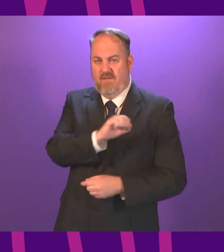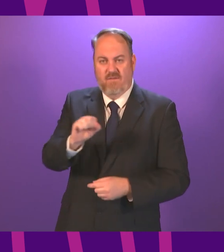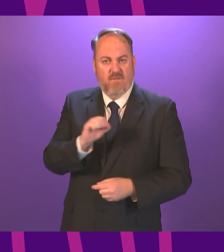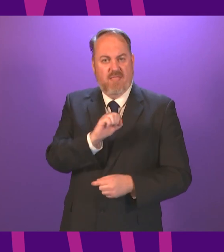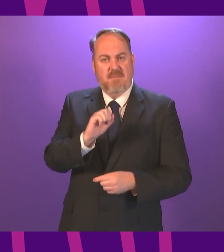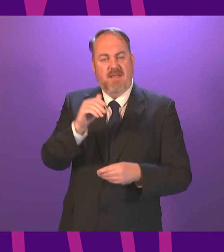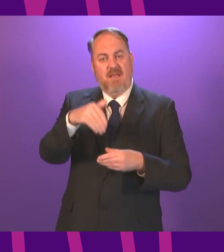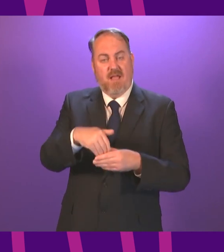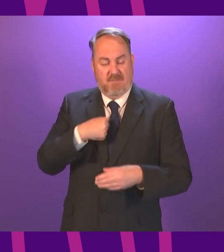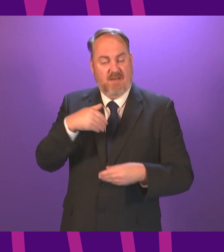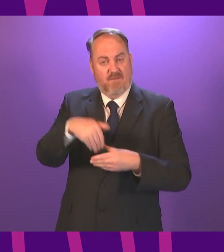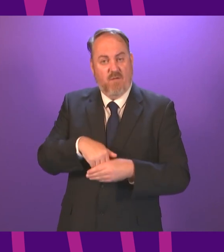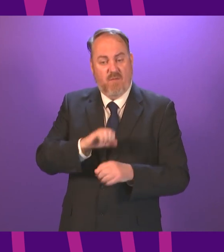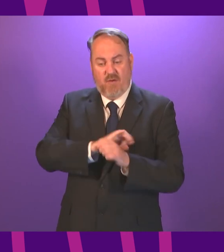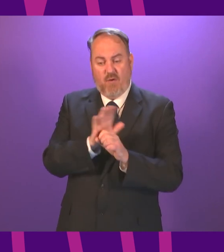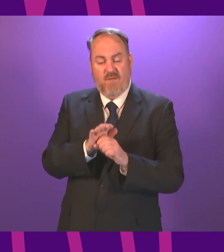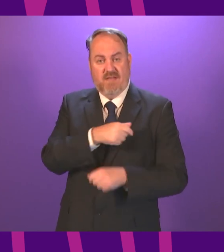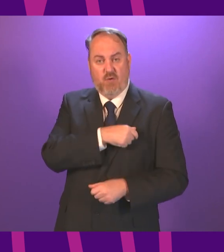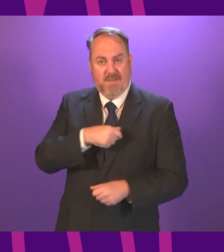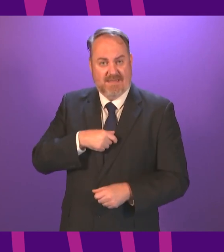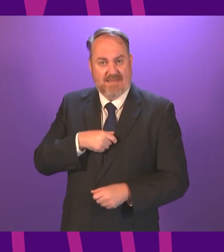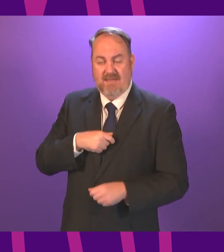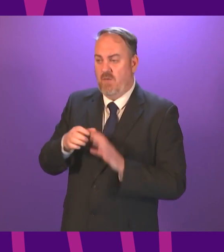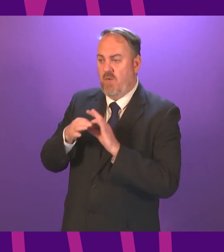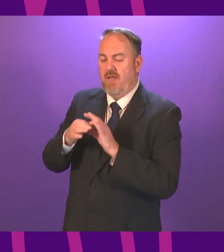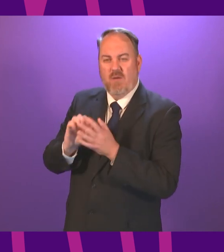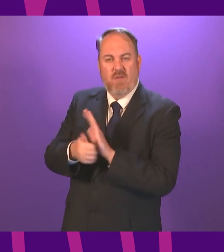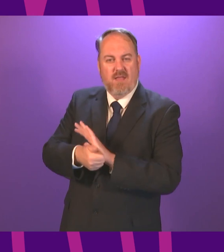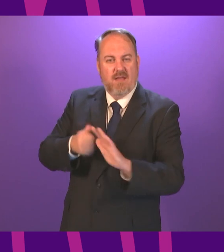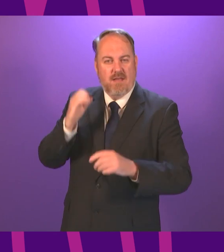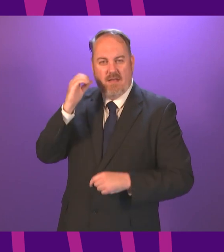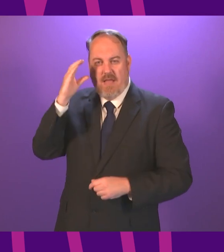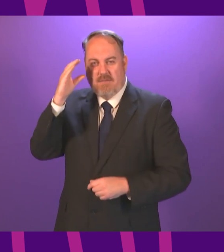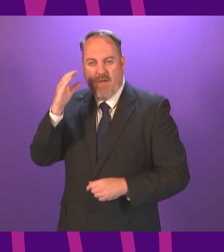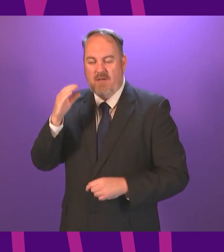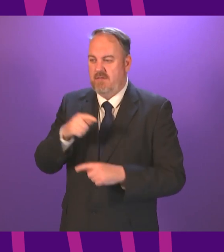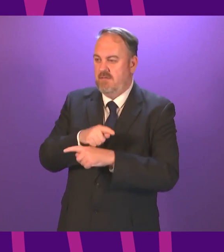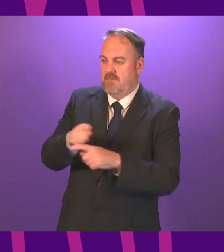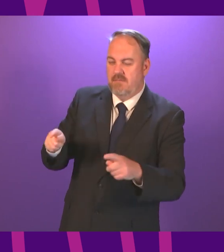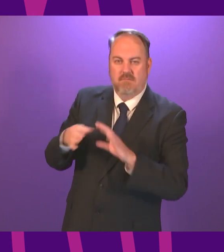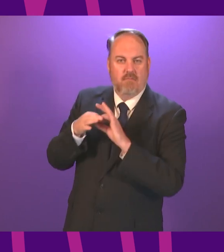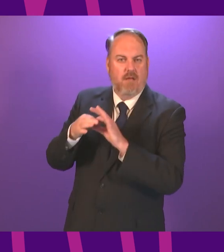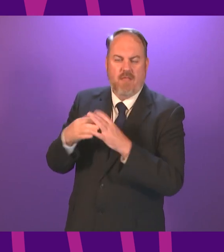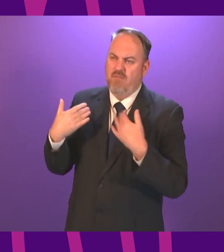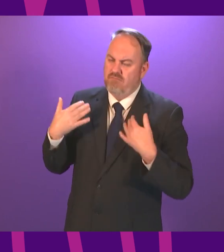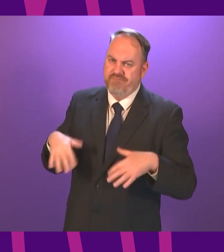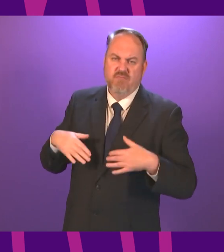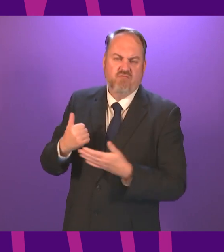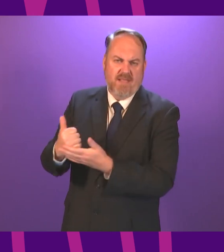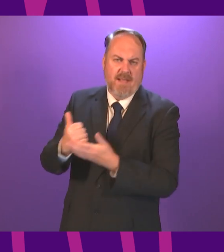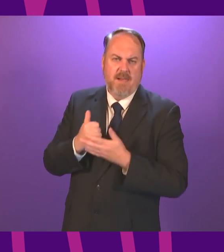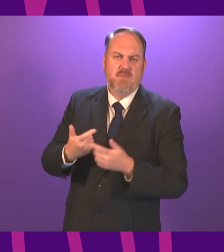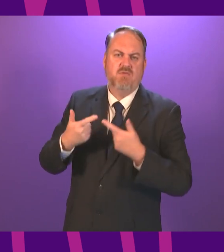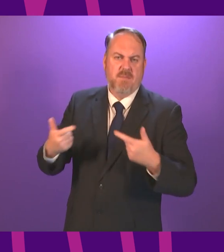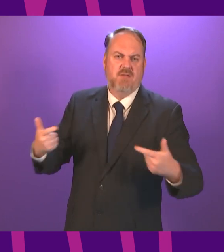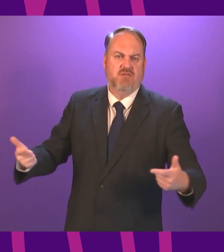the COVID committee in Parliament experts like Jason Leach and Linda Bald were incredibly helpful too it's very easy